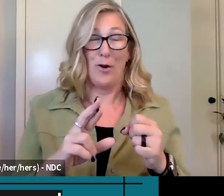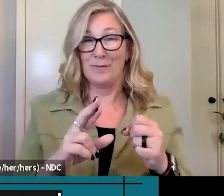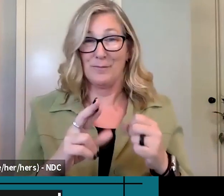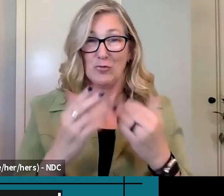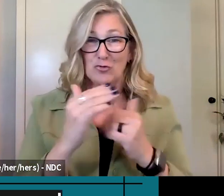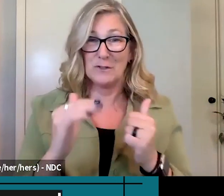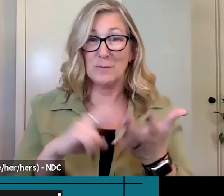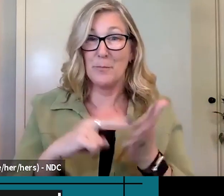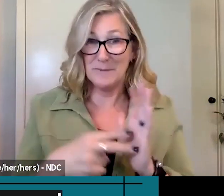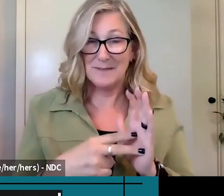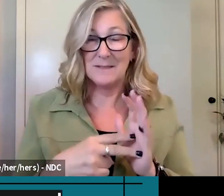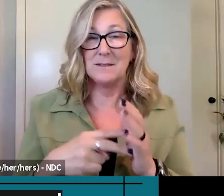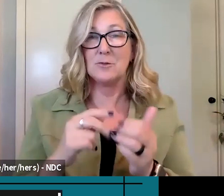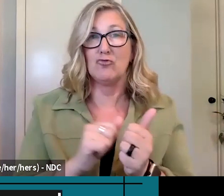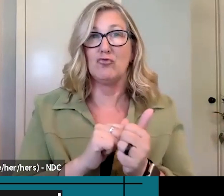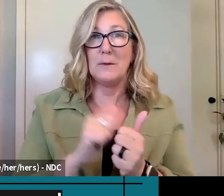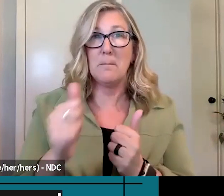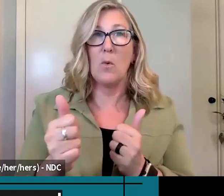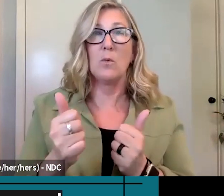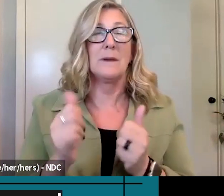services broadens your options.